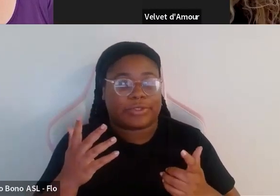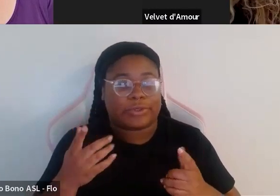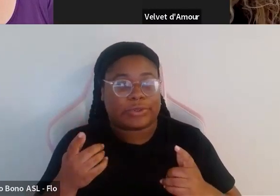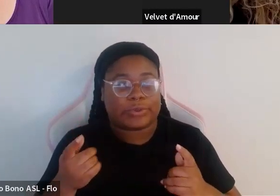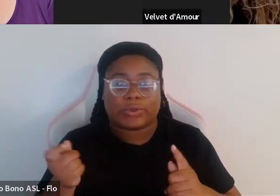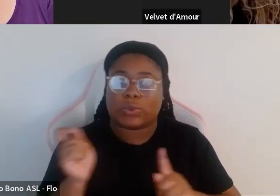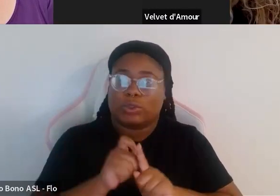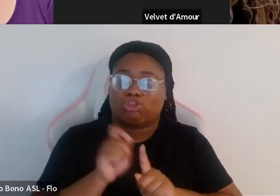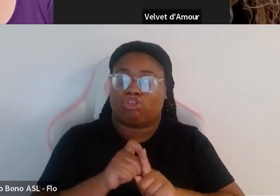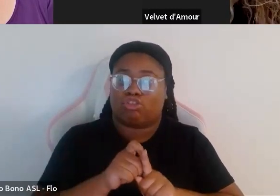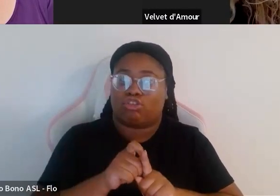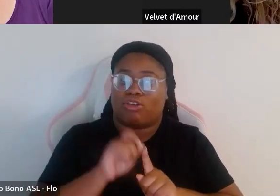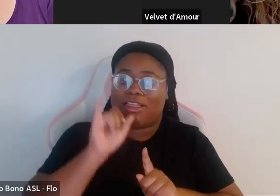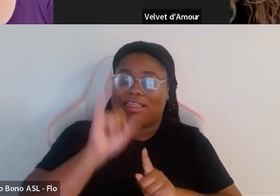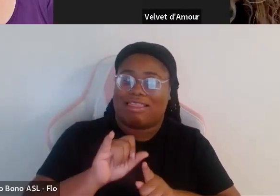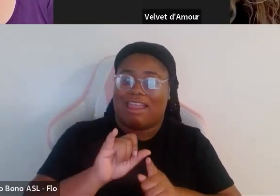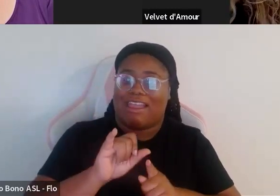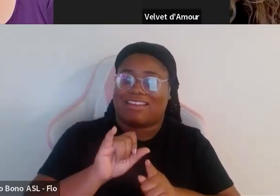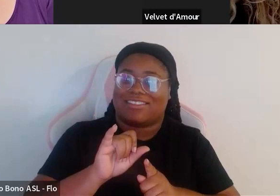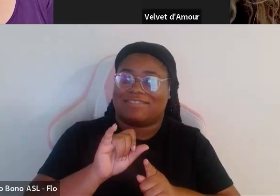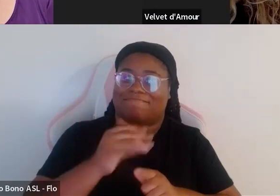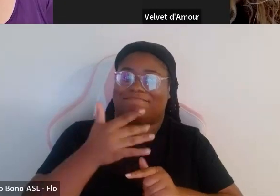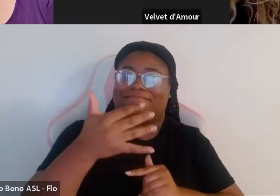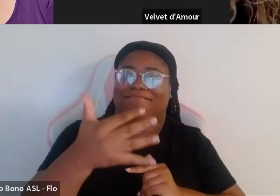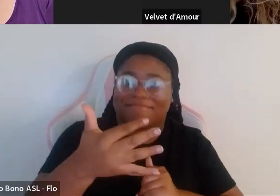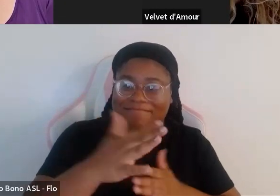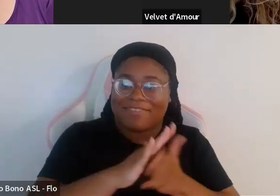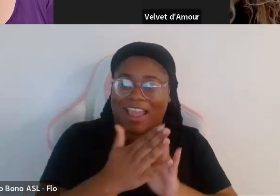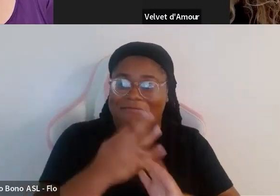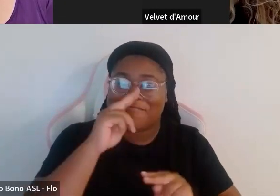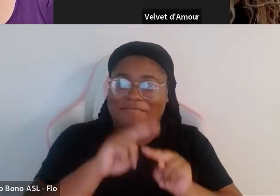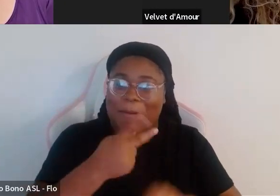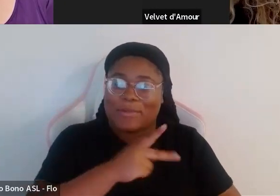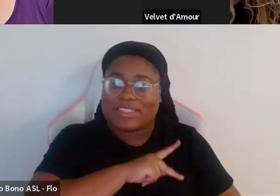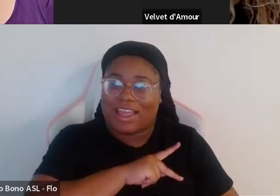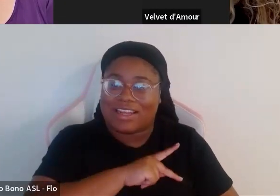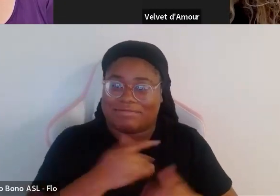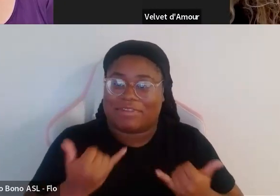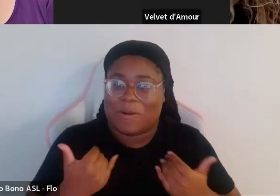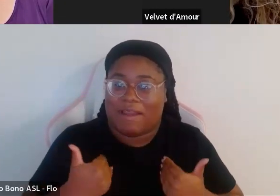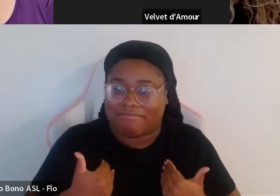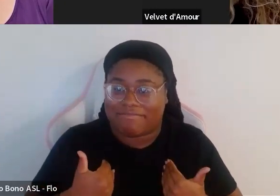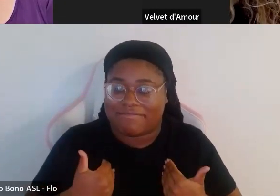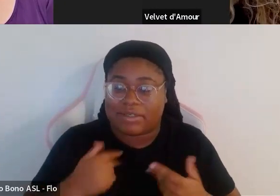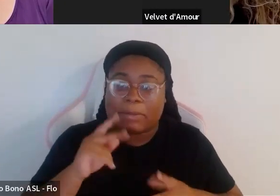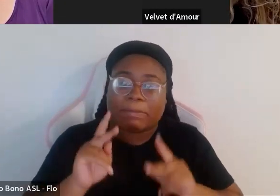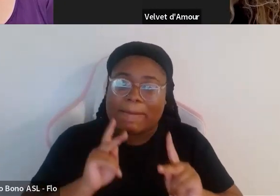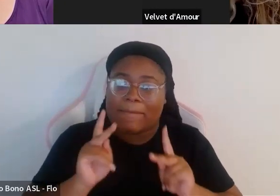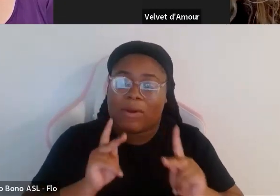such incredible fun personalities like that's just like people have to not